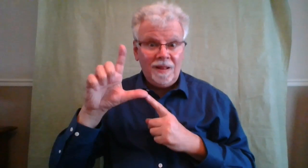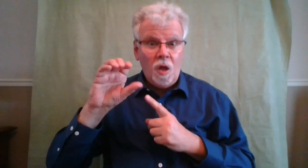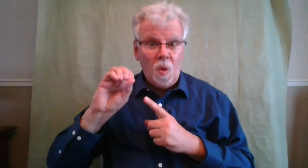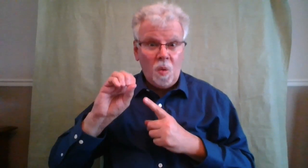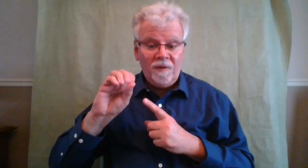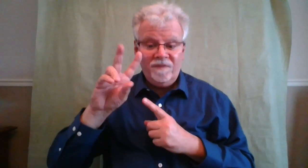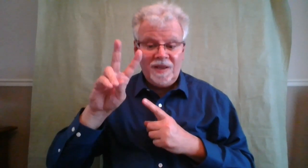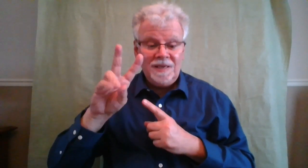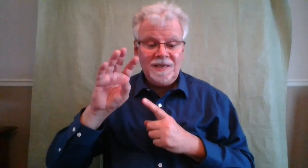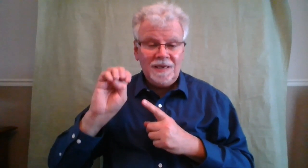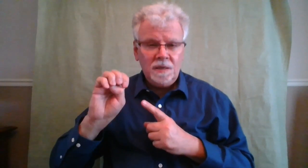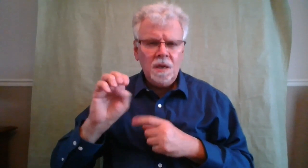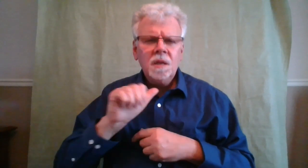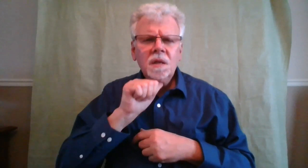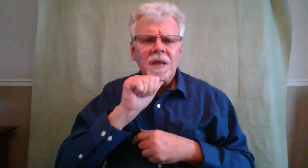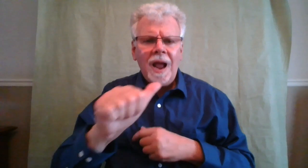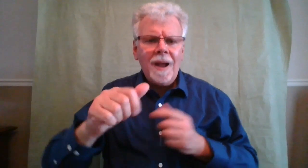Not that we have loved God